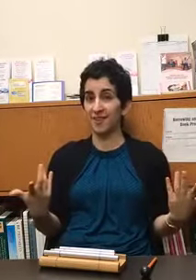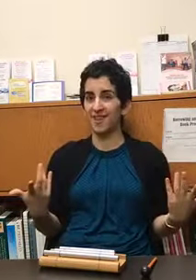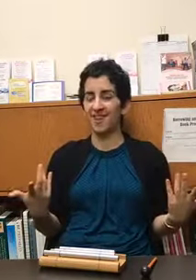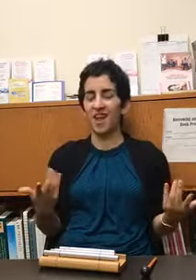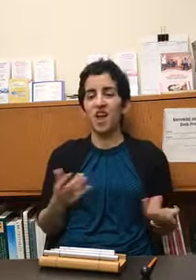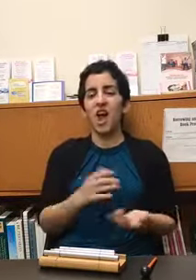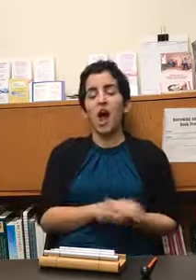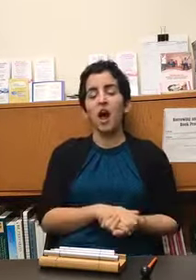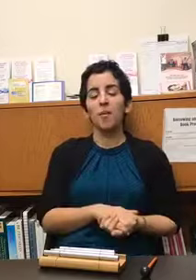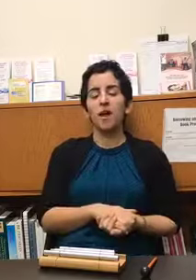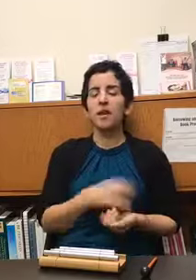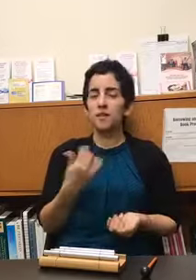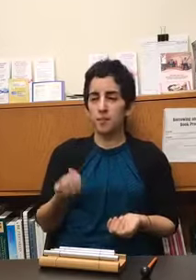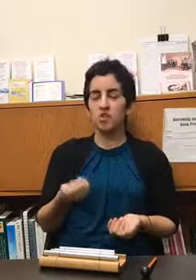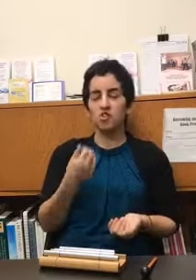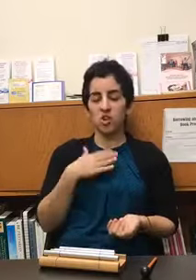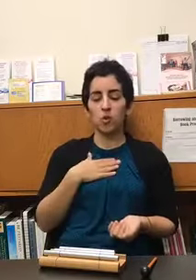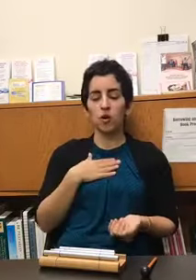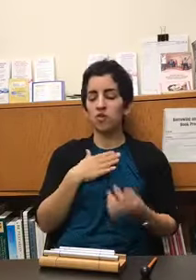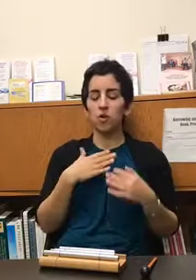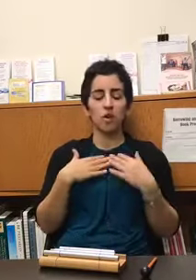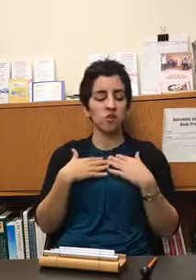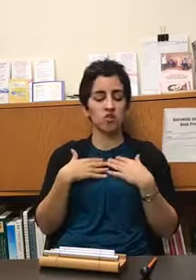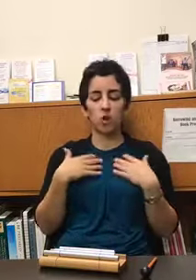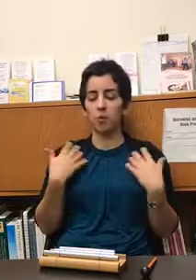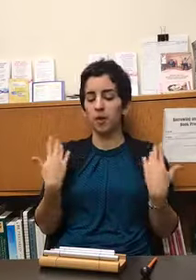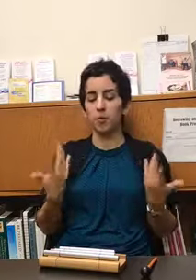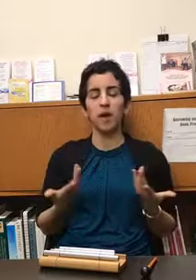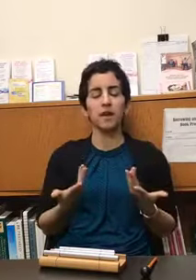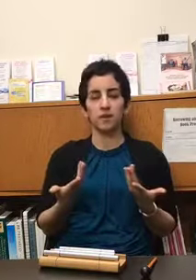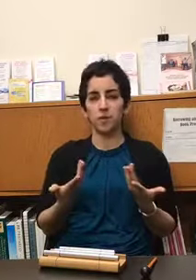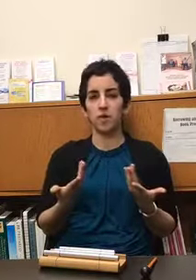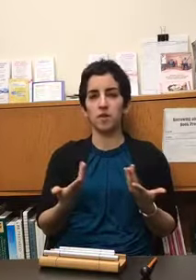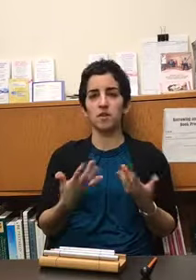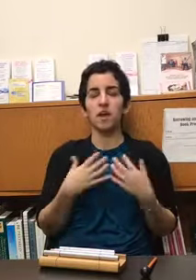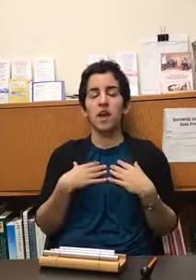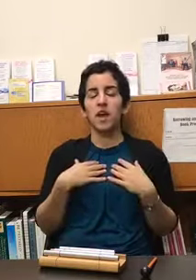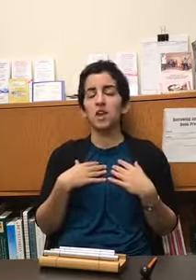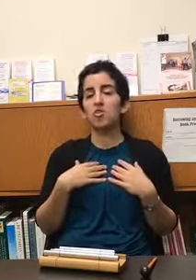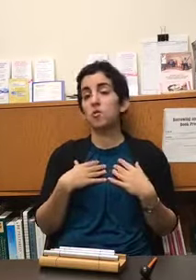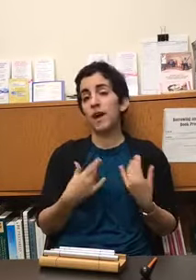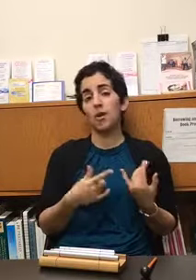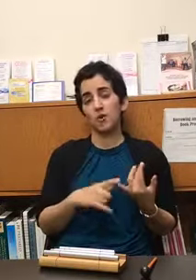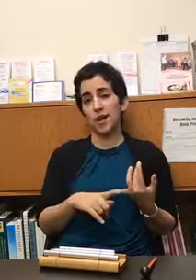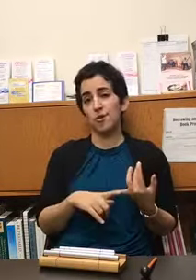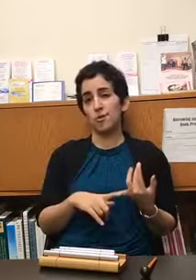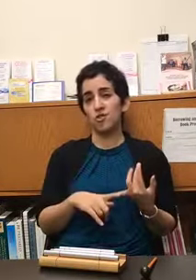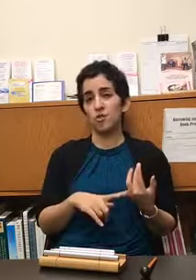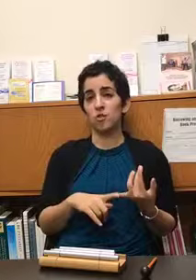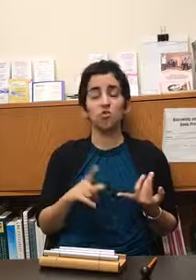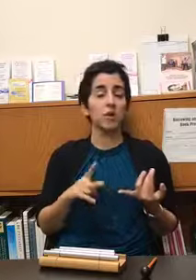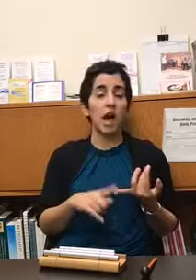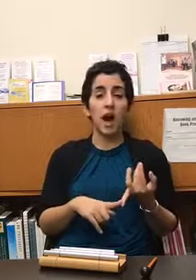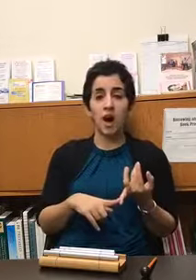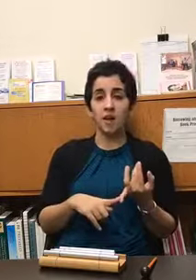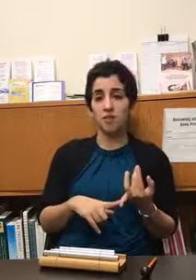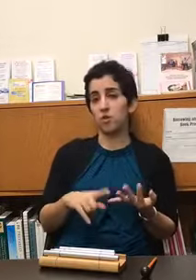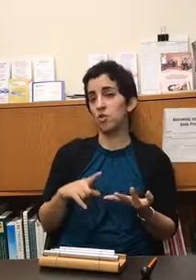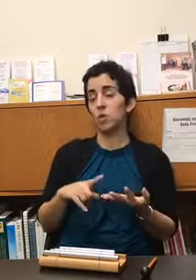and i did mention toning toning is just opening up that experience into a vowel sound so you can do an ah you can do an